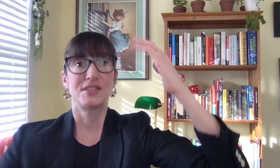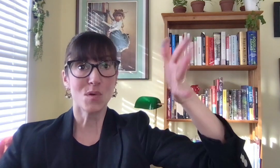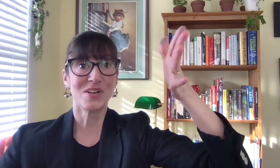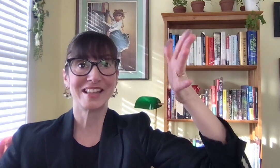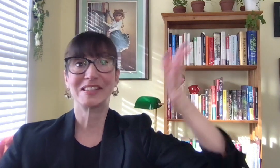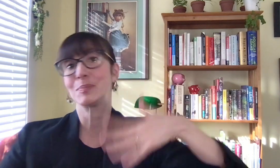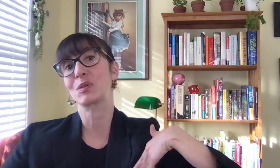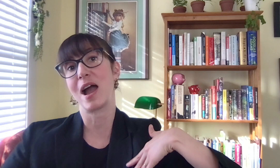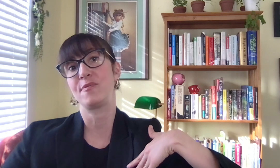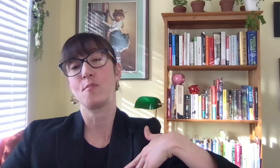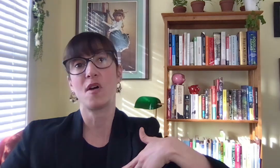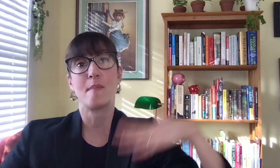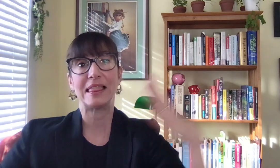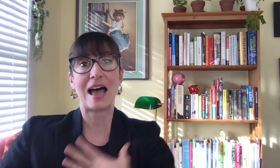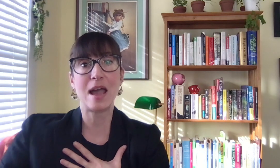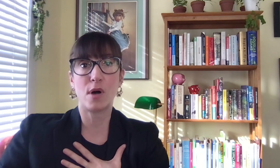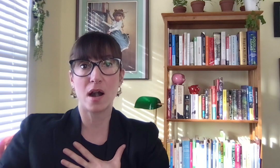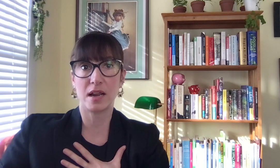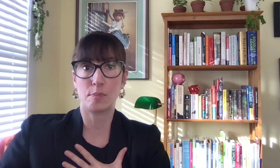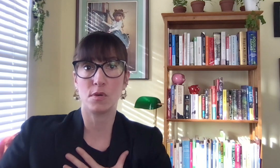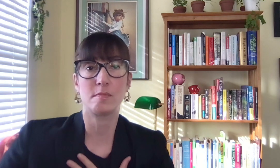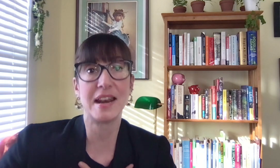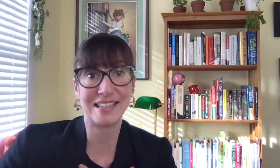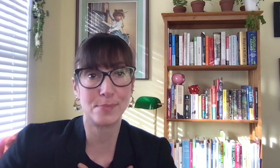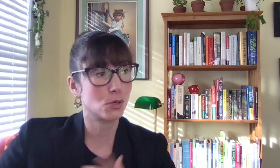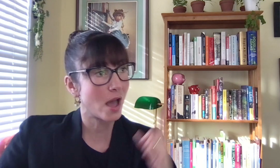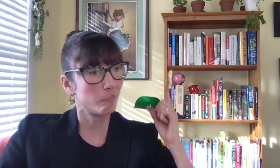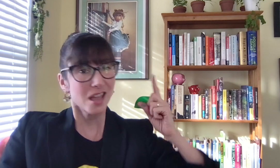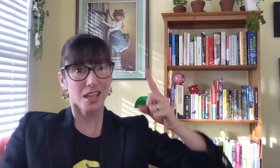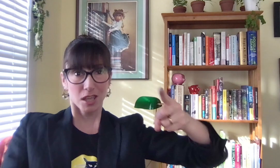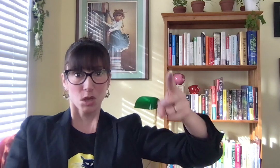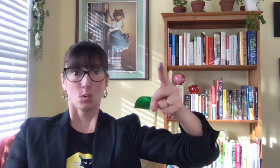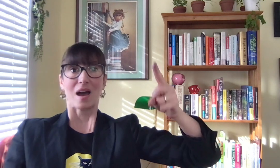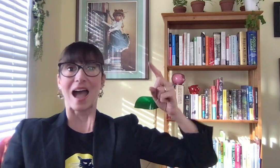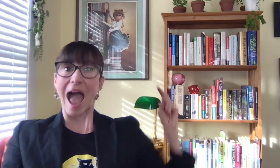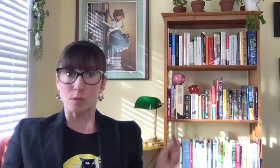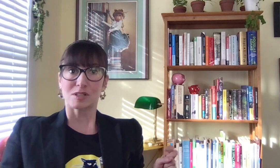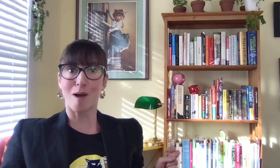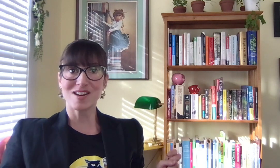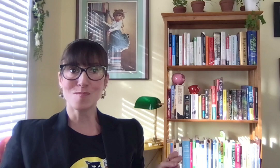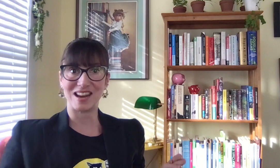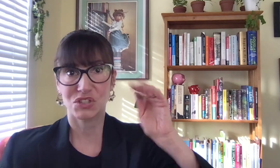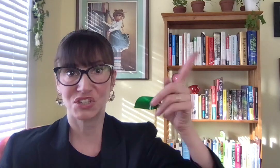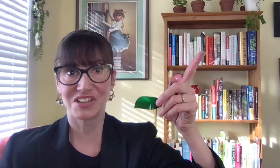Don't forget to subscribe for more of my librarian-approved money tips to help you outsmart your money. Cheers!